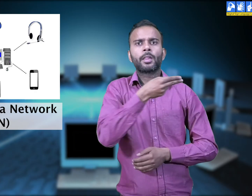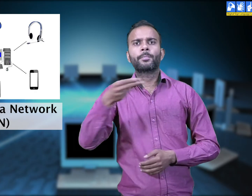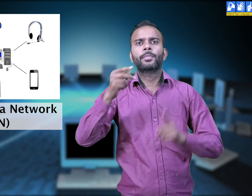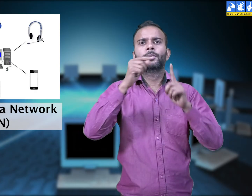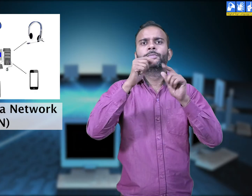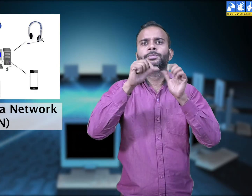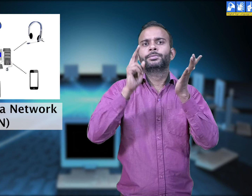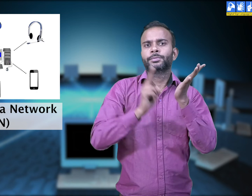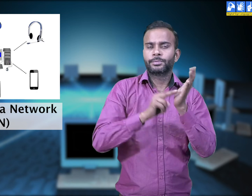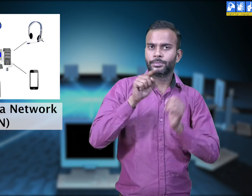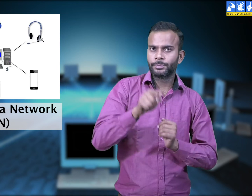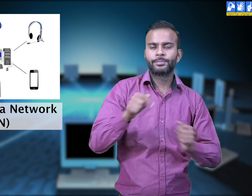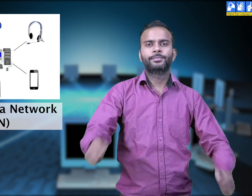data beyond the network area.